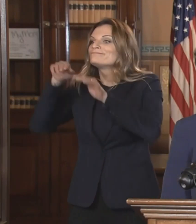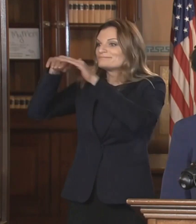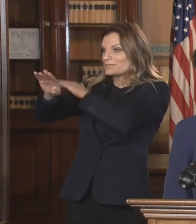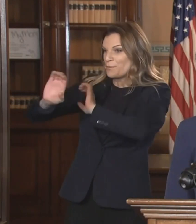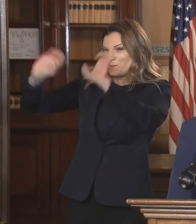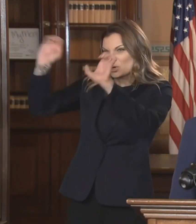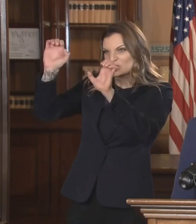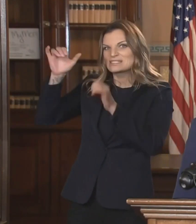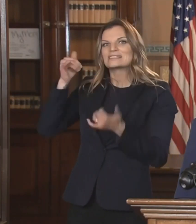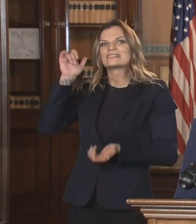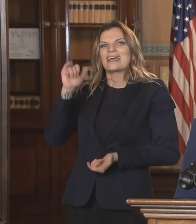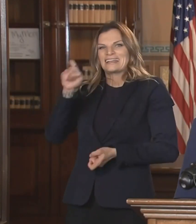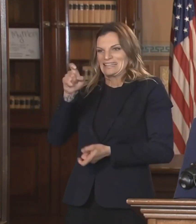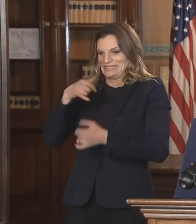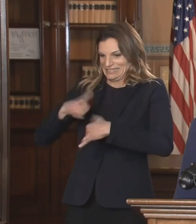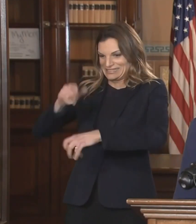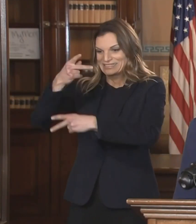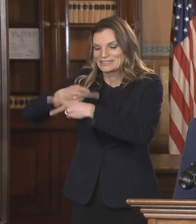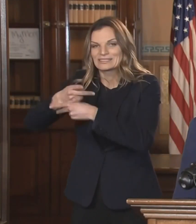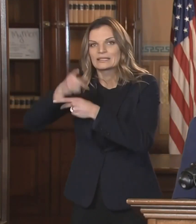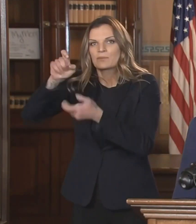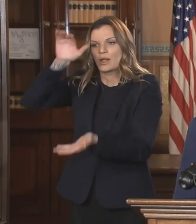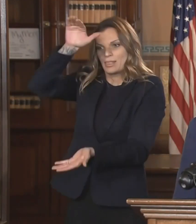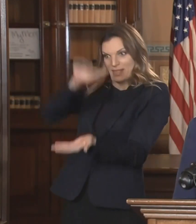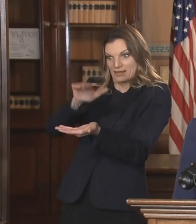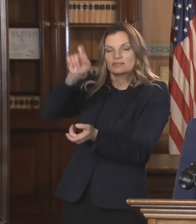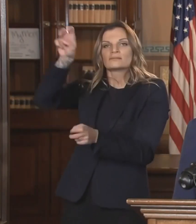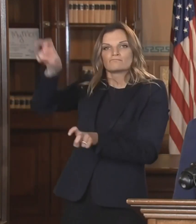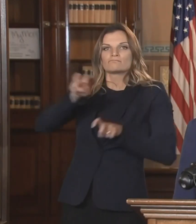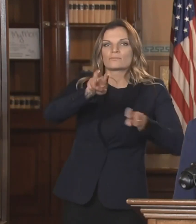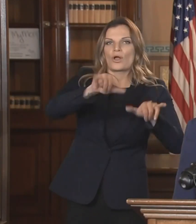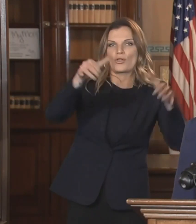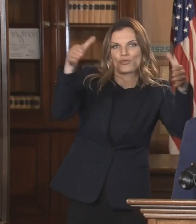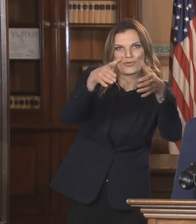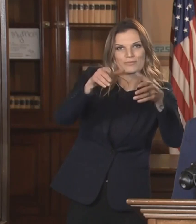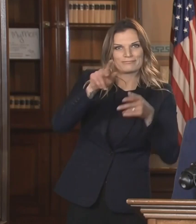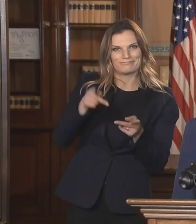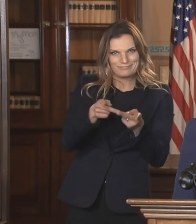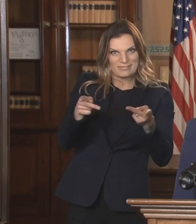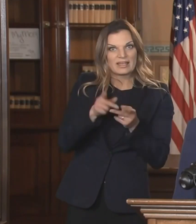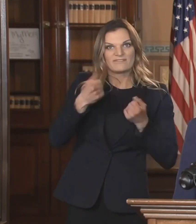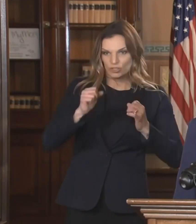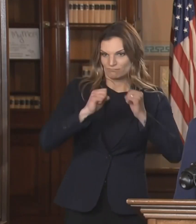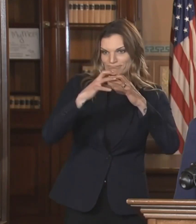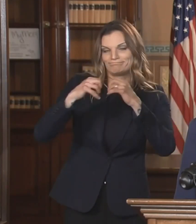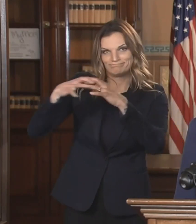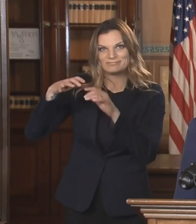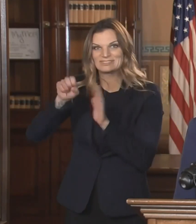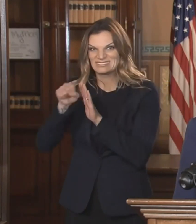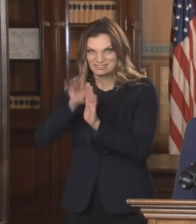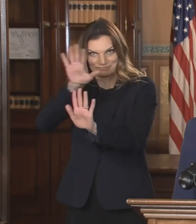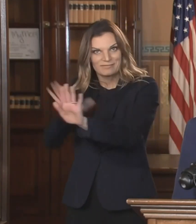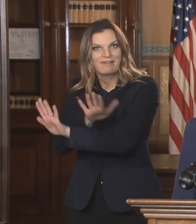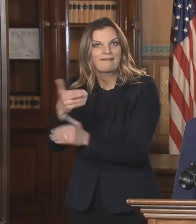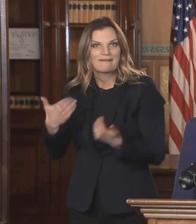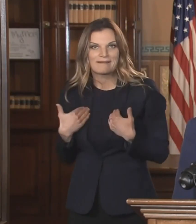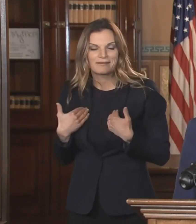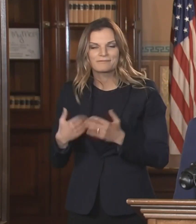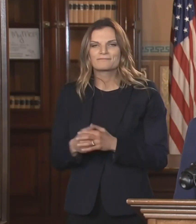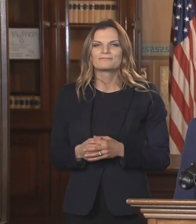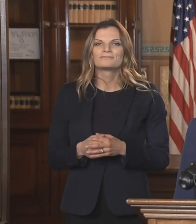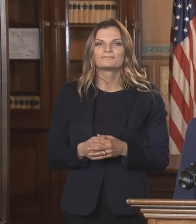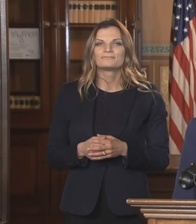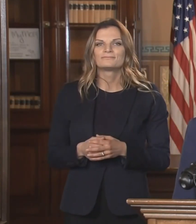And again, we continue to be in regular communication with our health care system leadership so that they can maintain sufficient capacity and implement